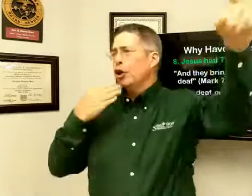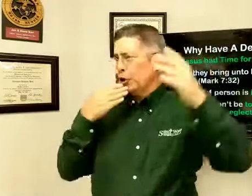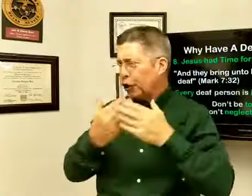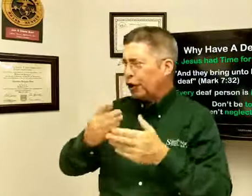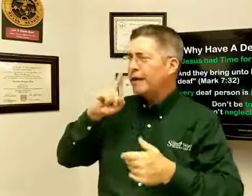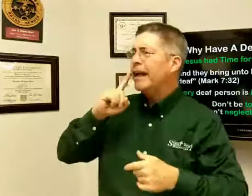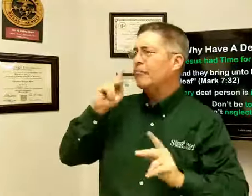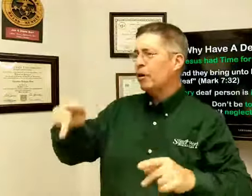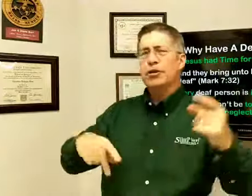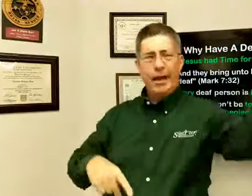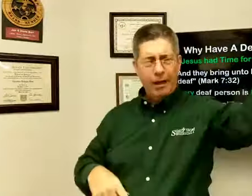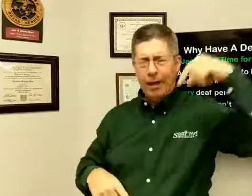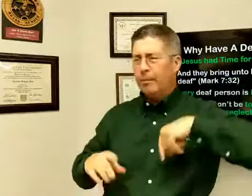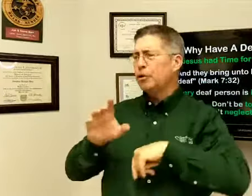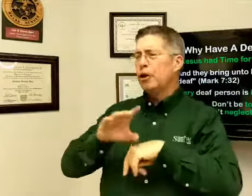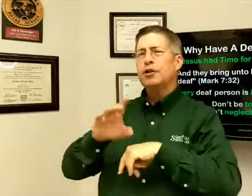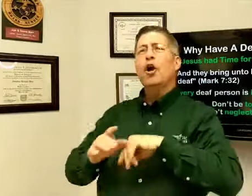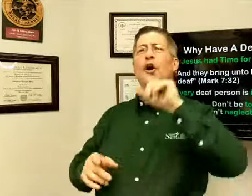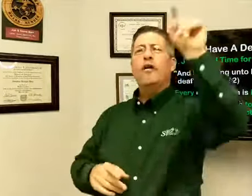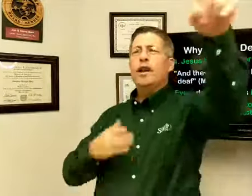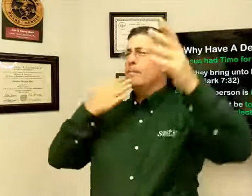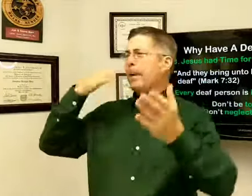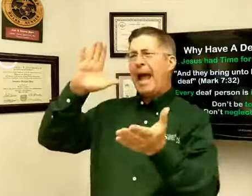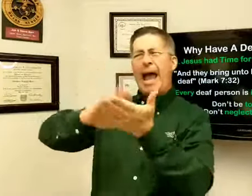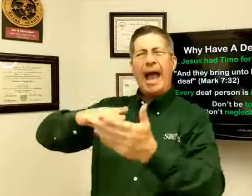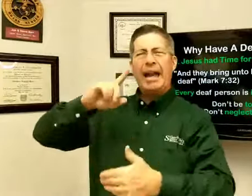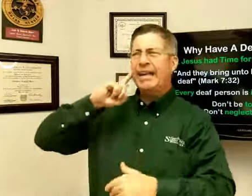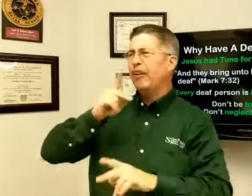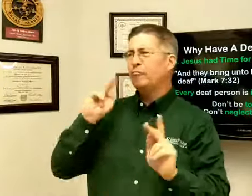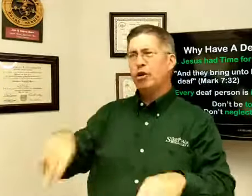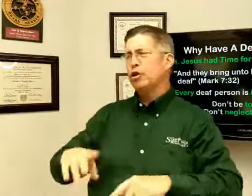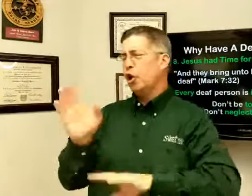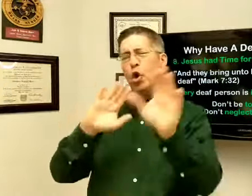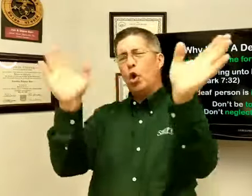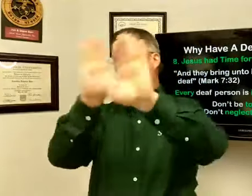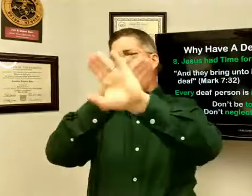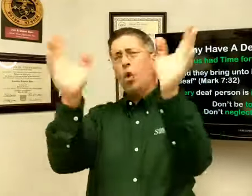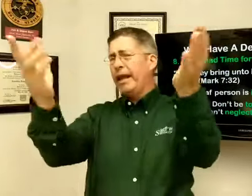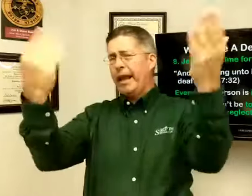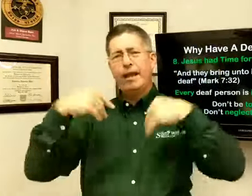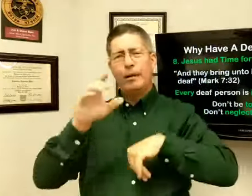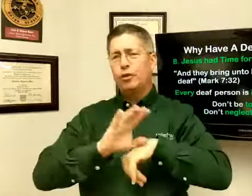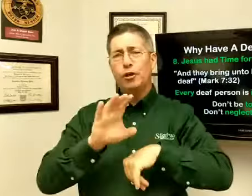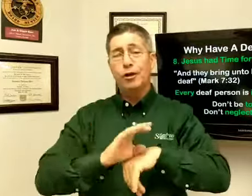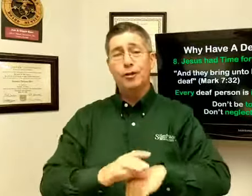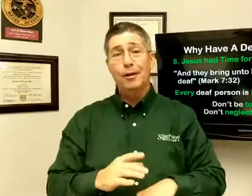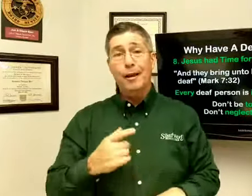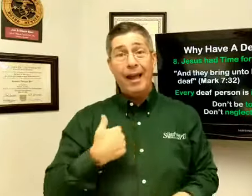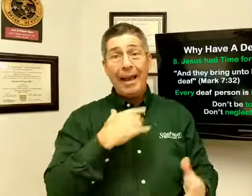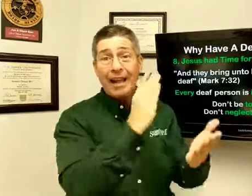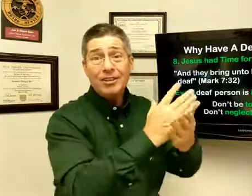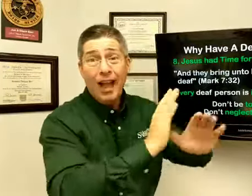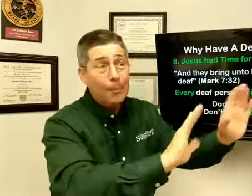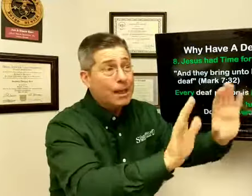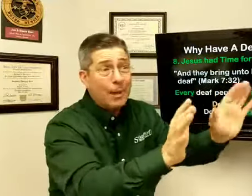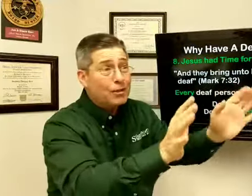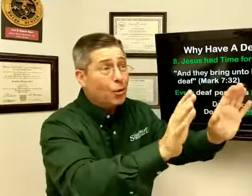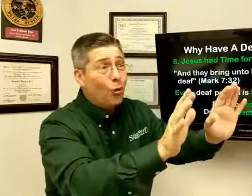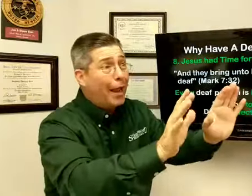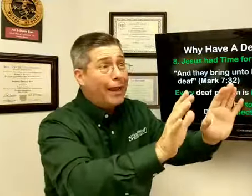good deaf person. He can come to church. Over there, bad deaf person. No, he can't come to church. And I stopped him. I said, wait,